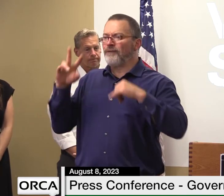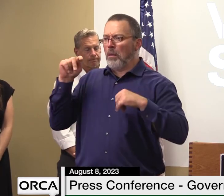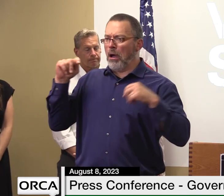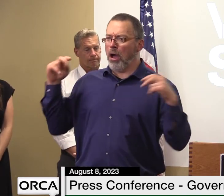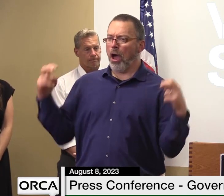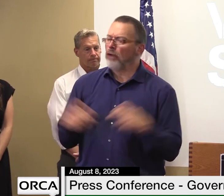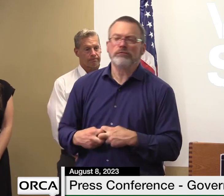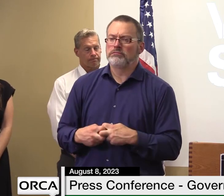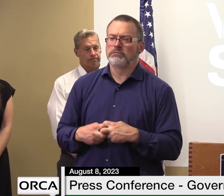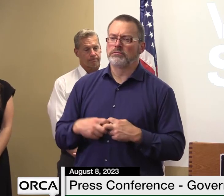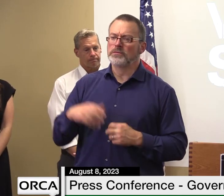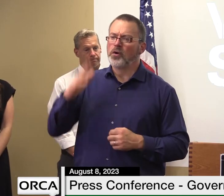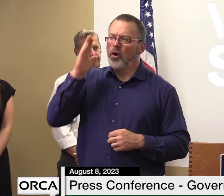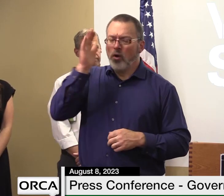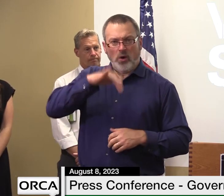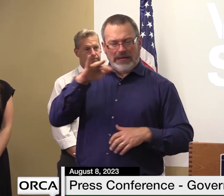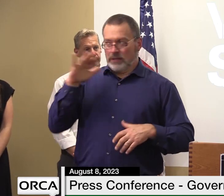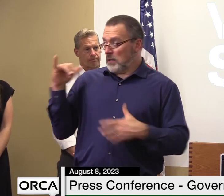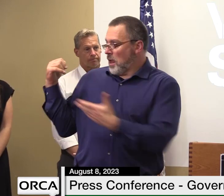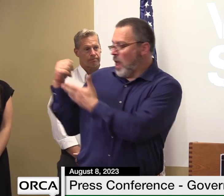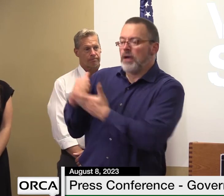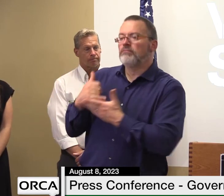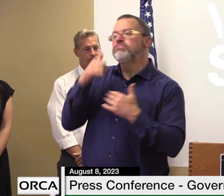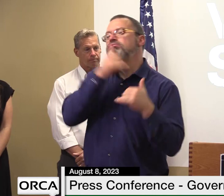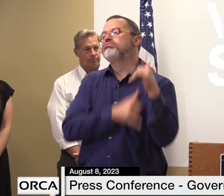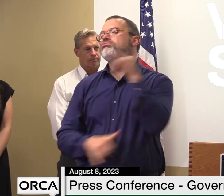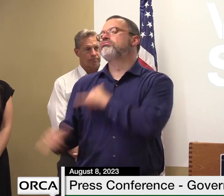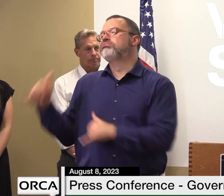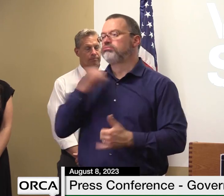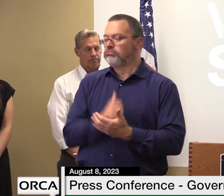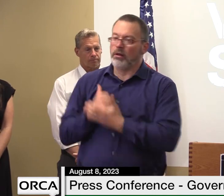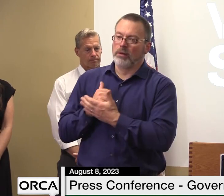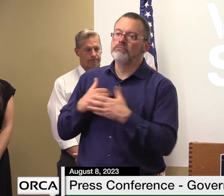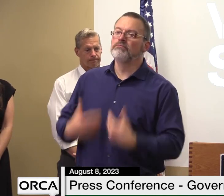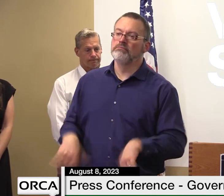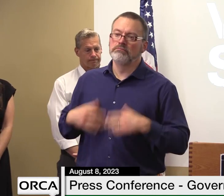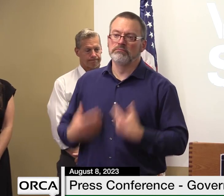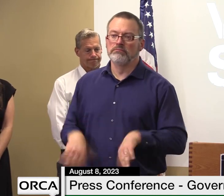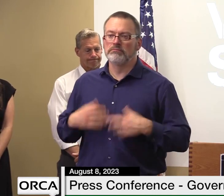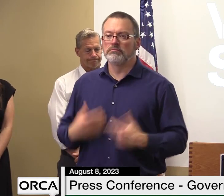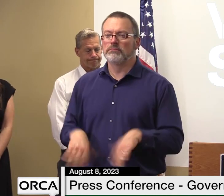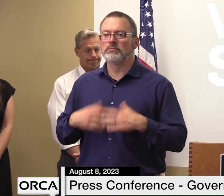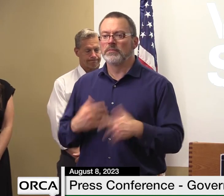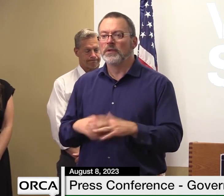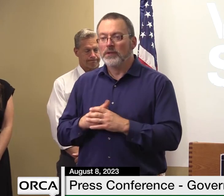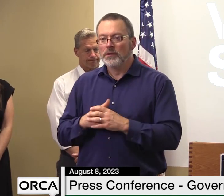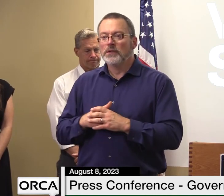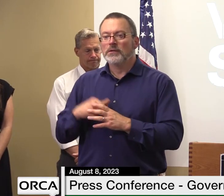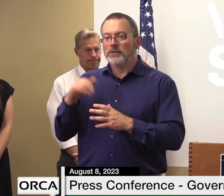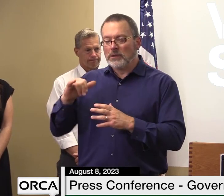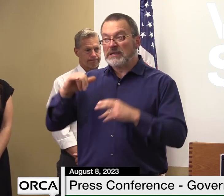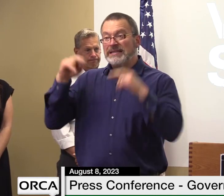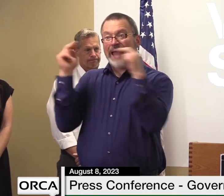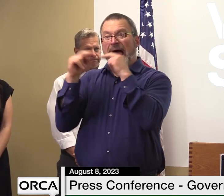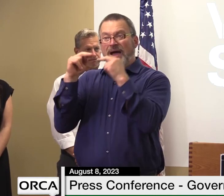than we are today so my thanks to fema and fhwa for their continued support in our recovery